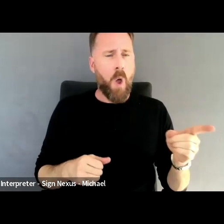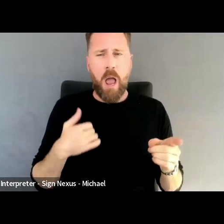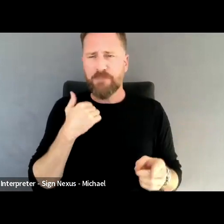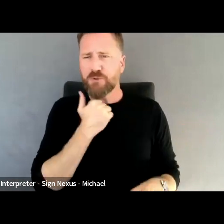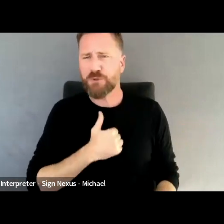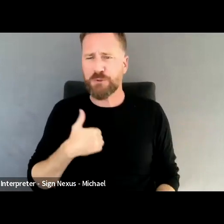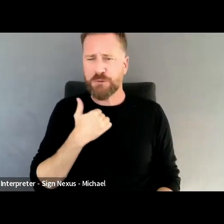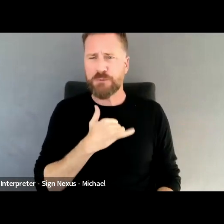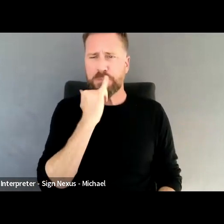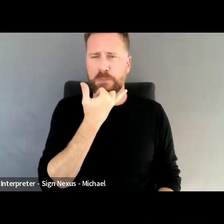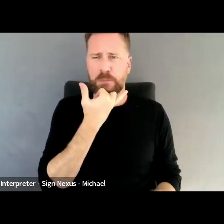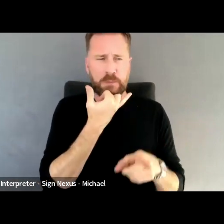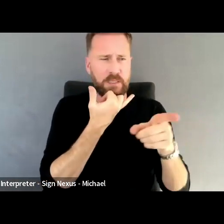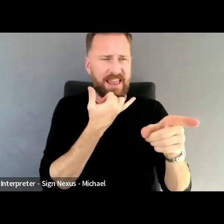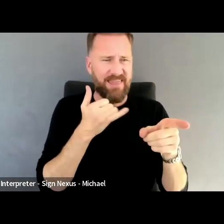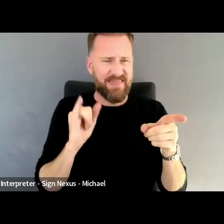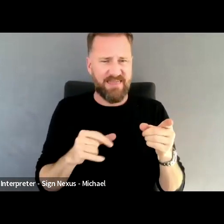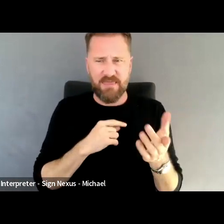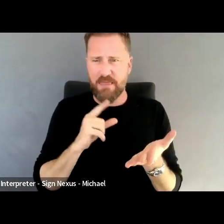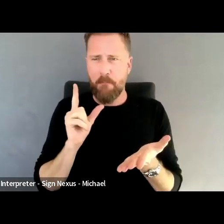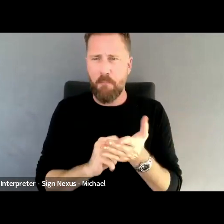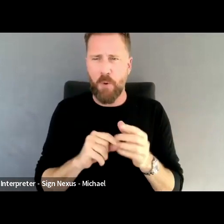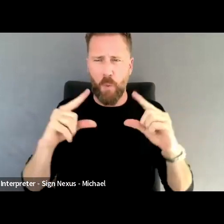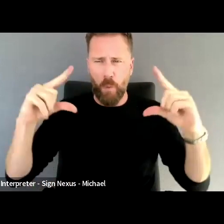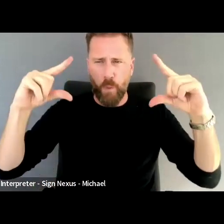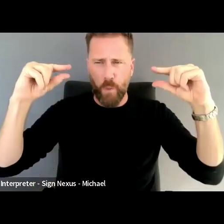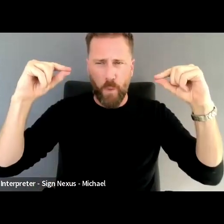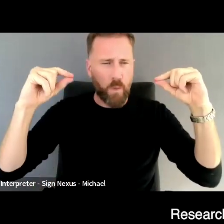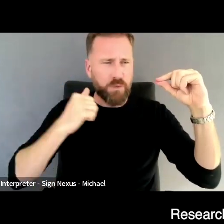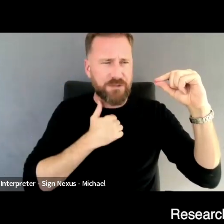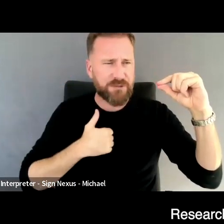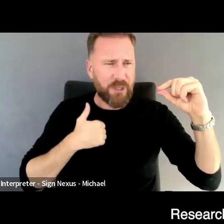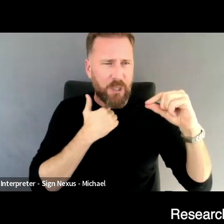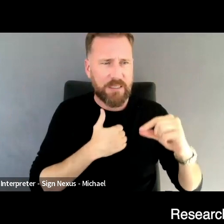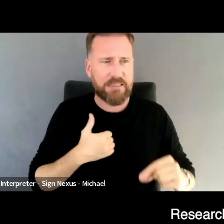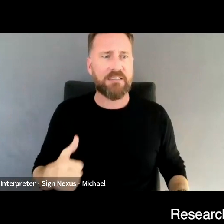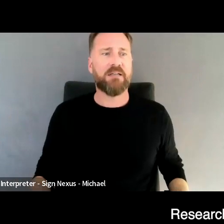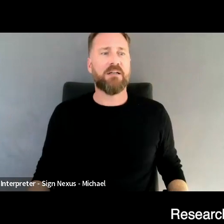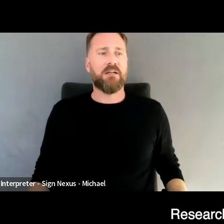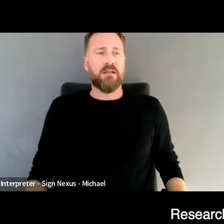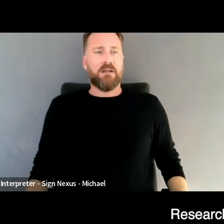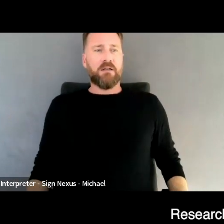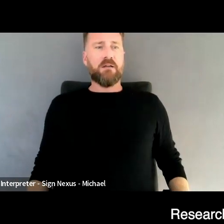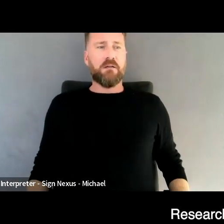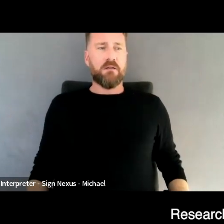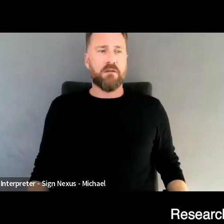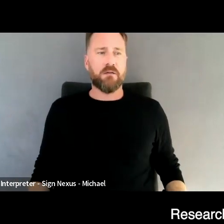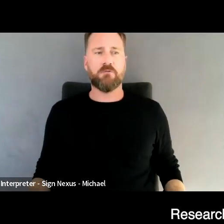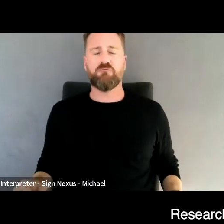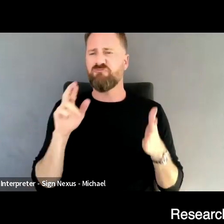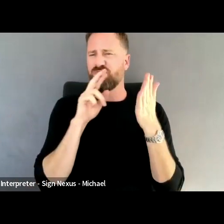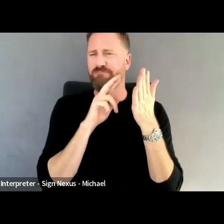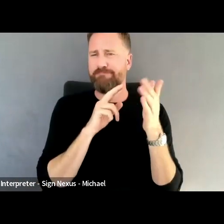for some reason, the printer's got very small on us. Research has a disability inclusion problem.